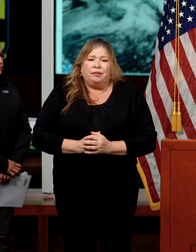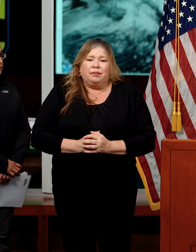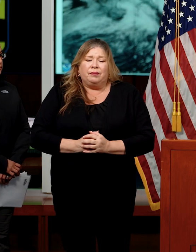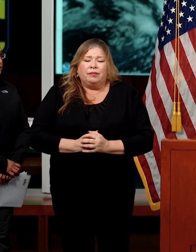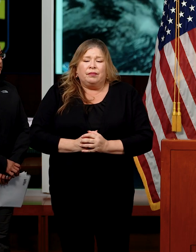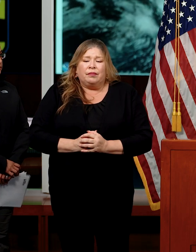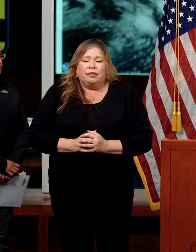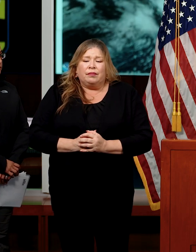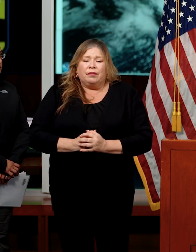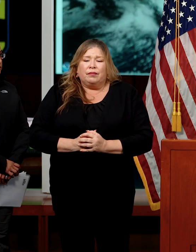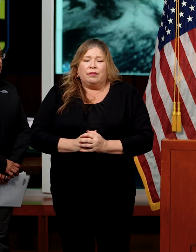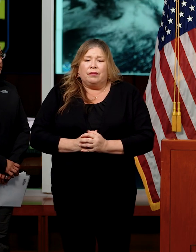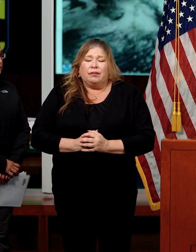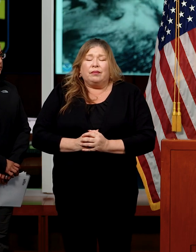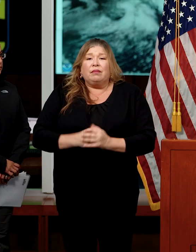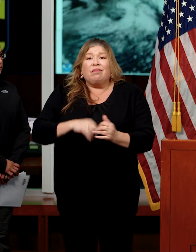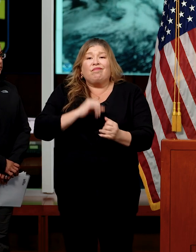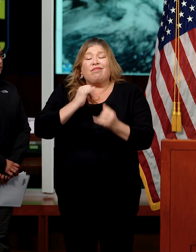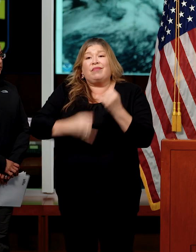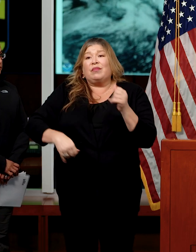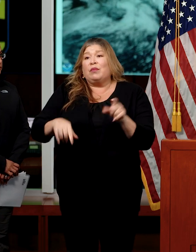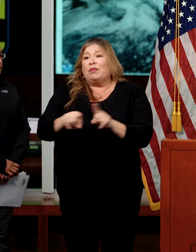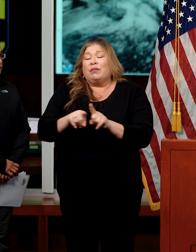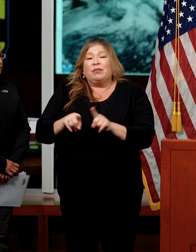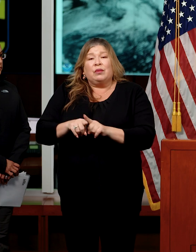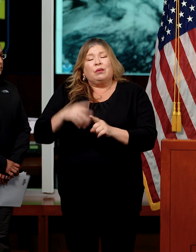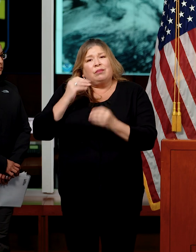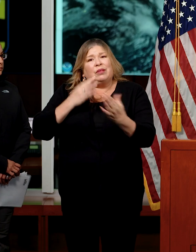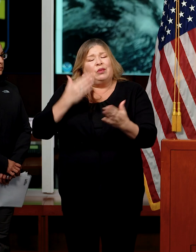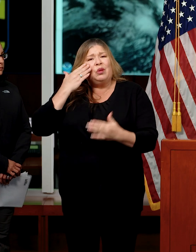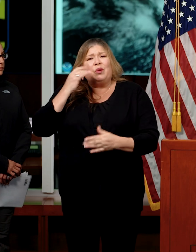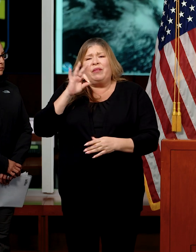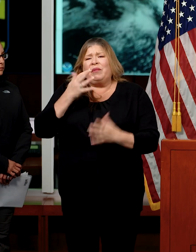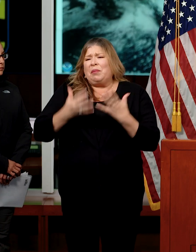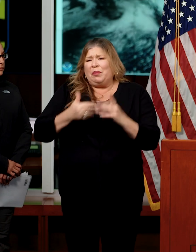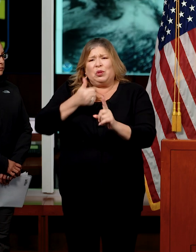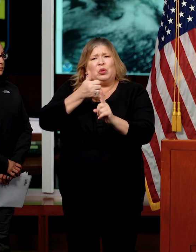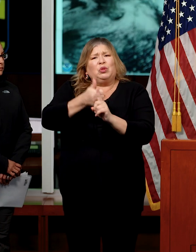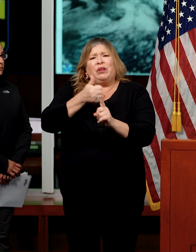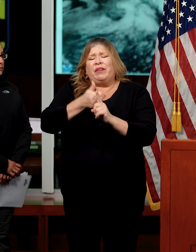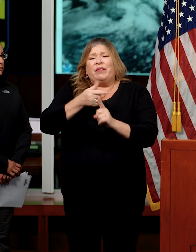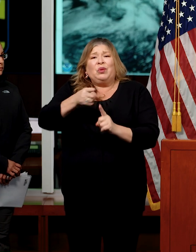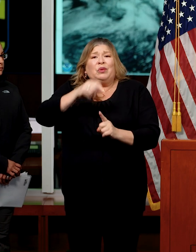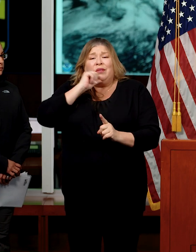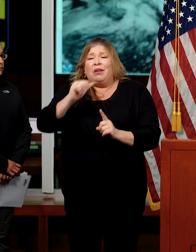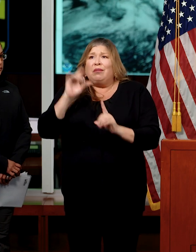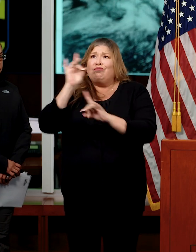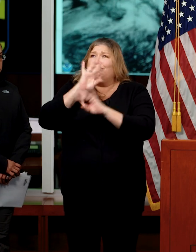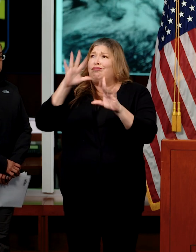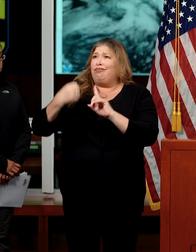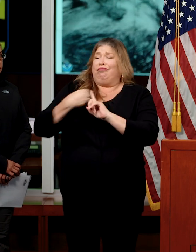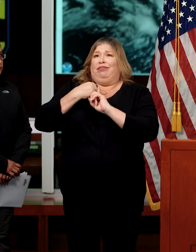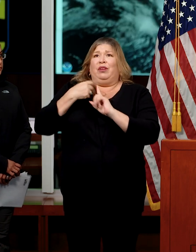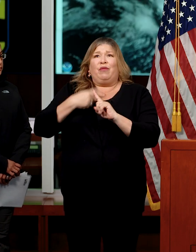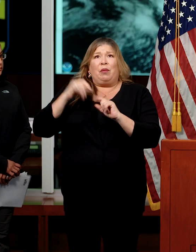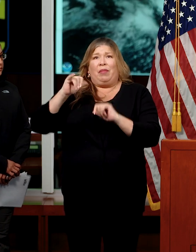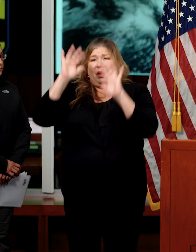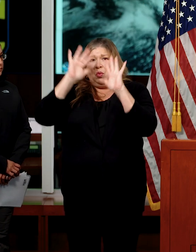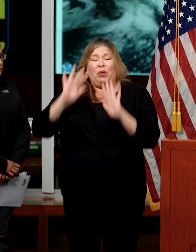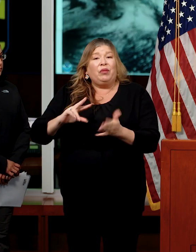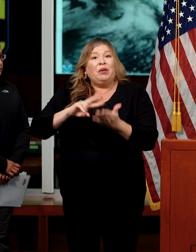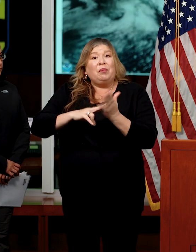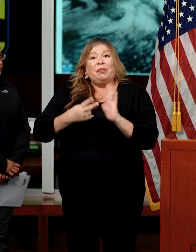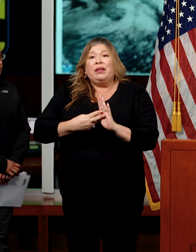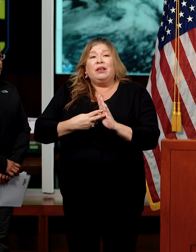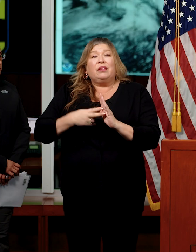last thing that I would like to say is even if you have not experienced an impact from one of the seven storms that have already come through here, that does